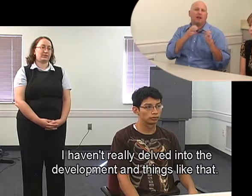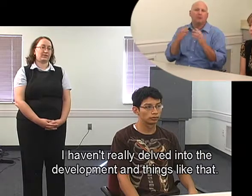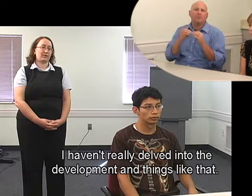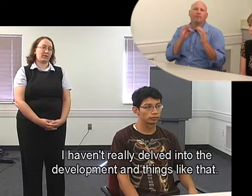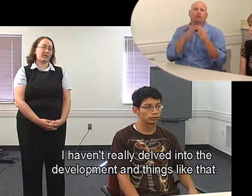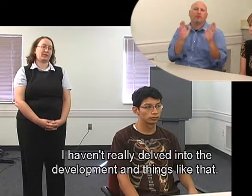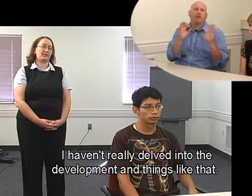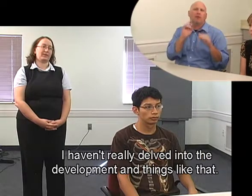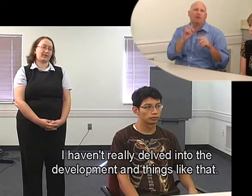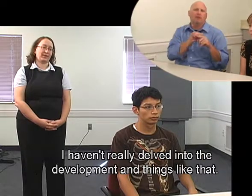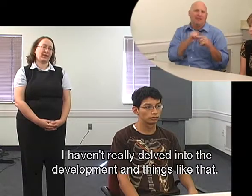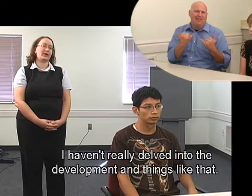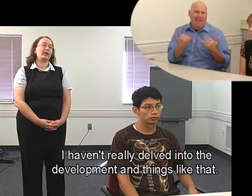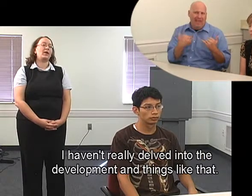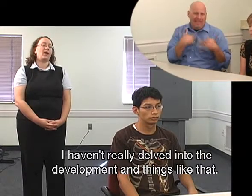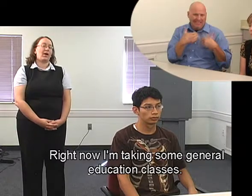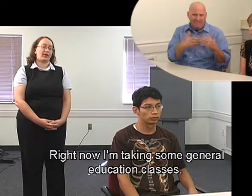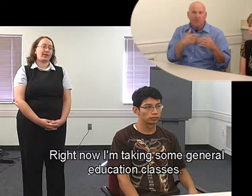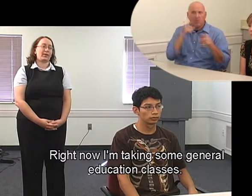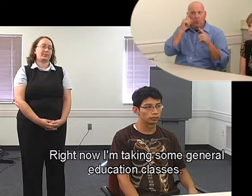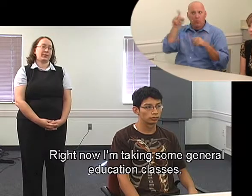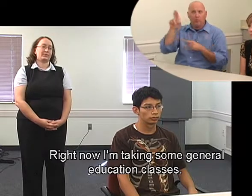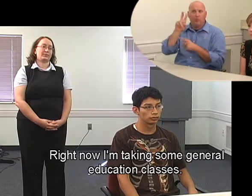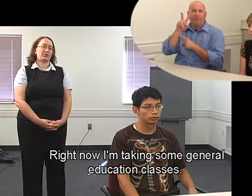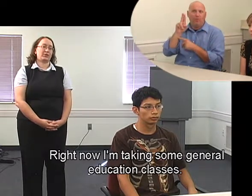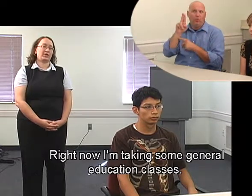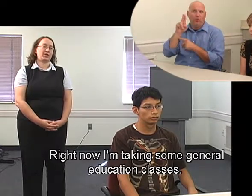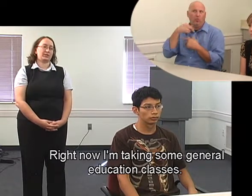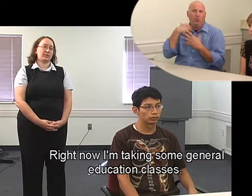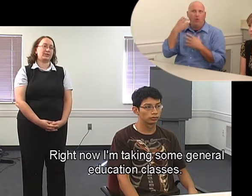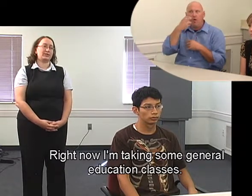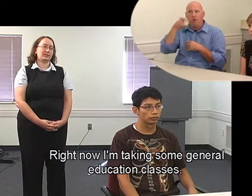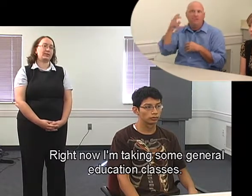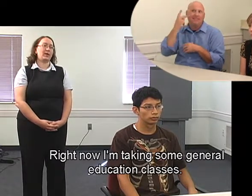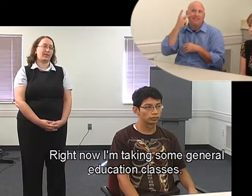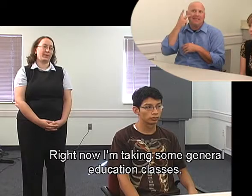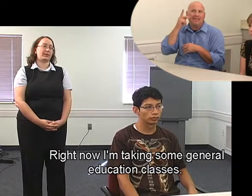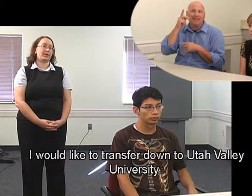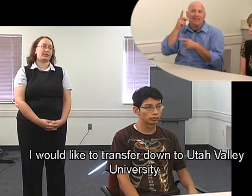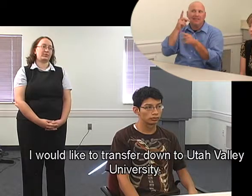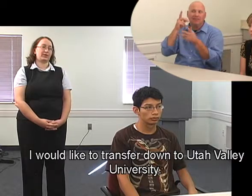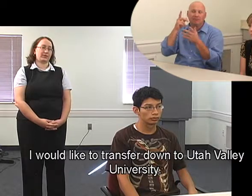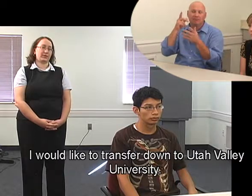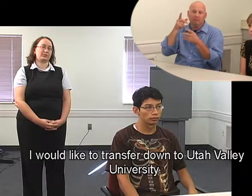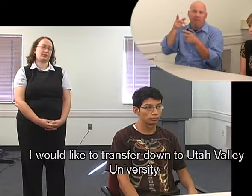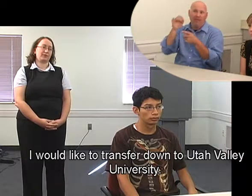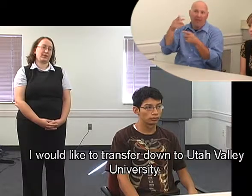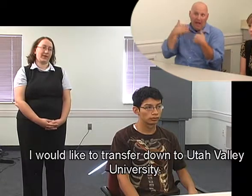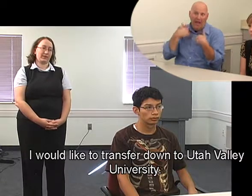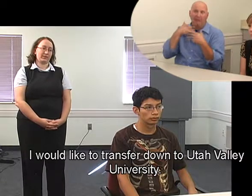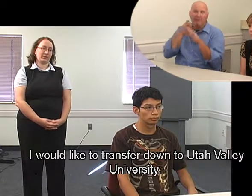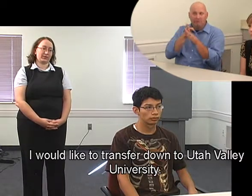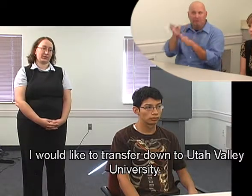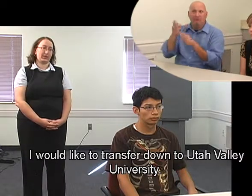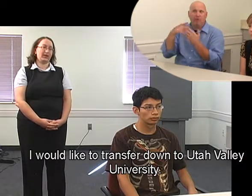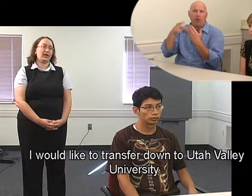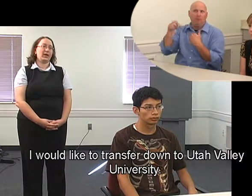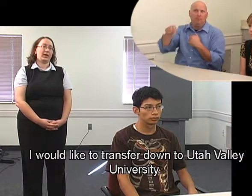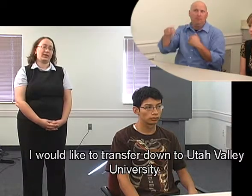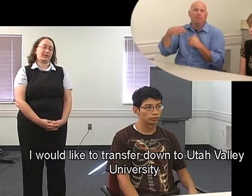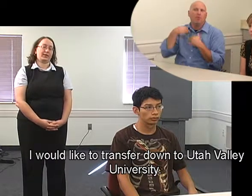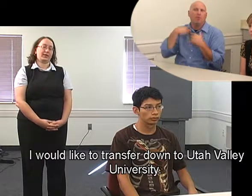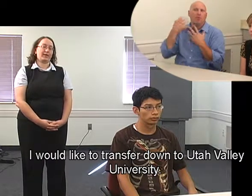into the development and things like that. Right now I'm taking some general education classes. I would like to transfer down to Utah Valley University.